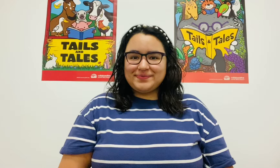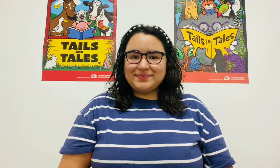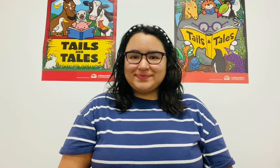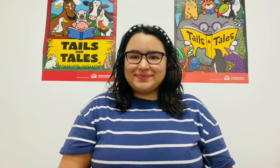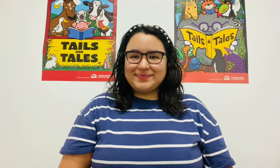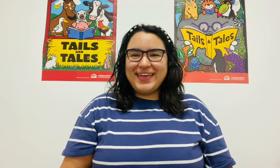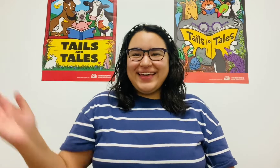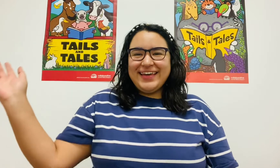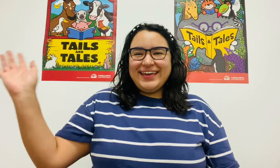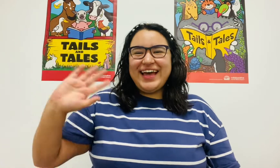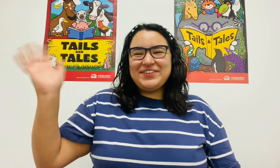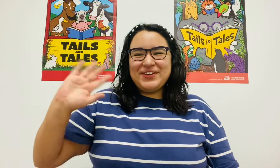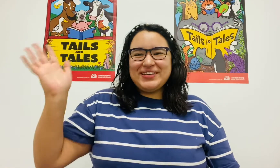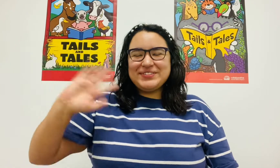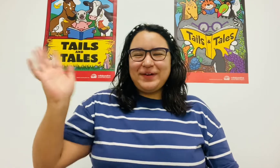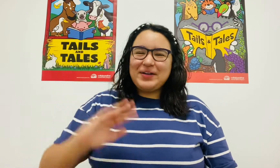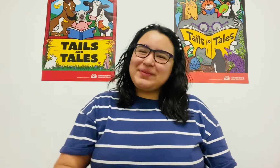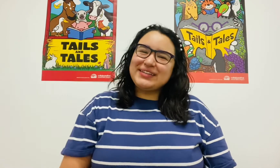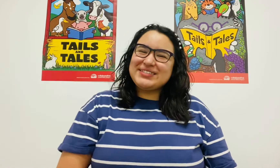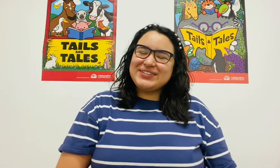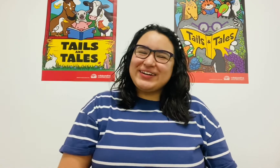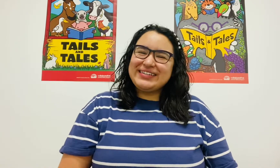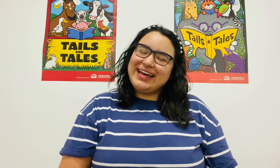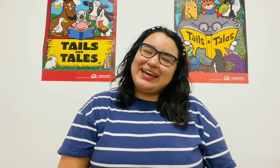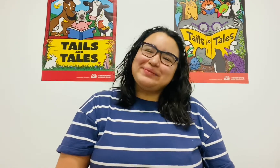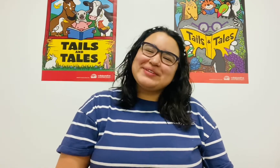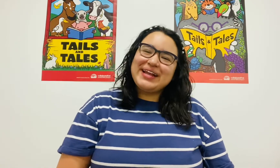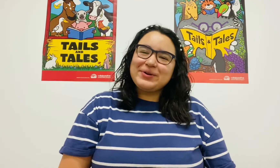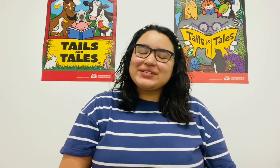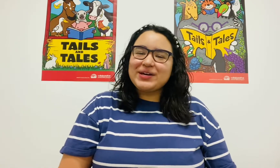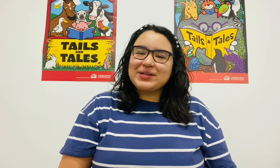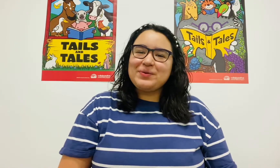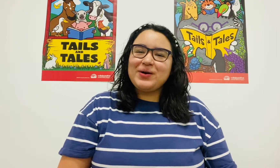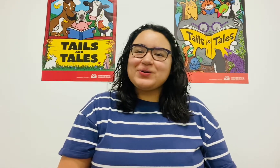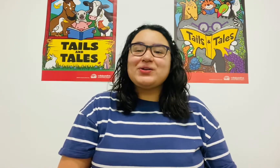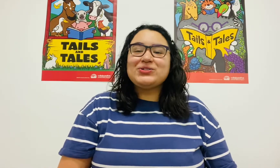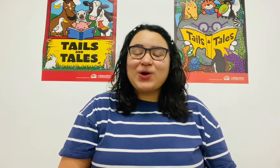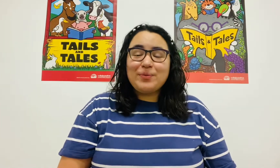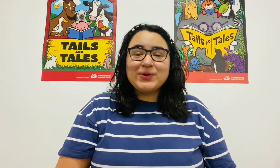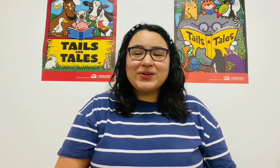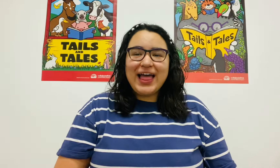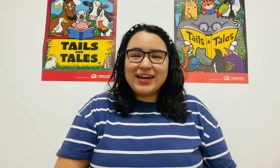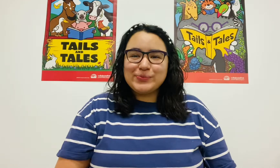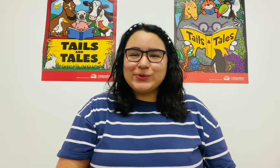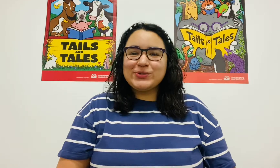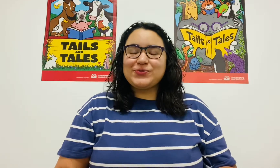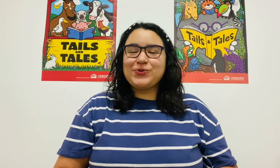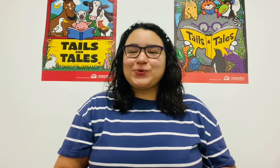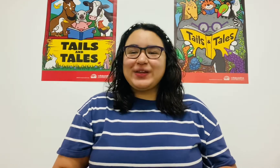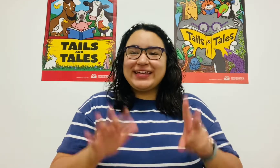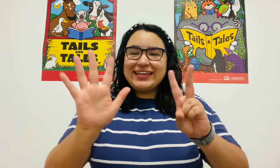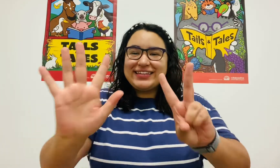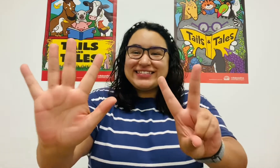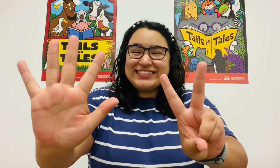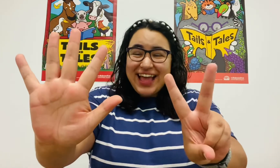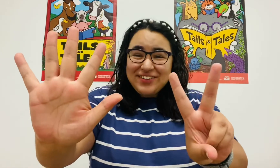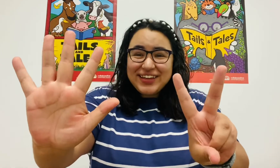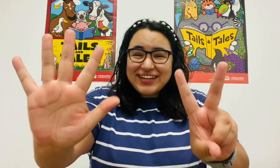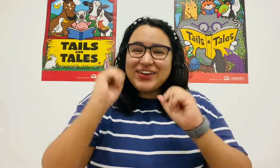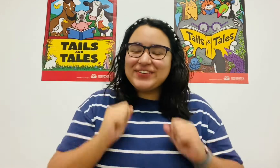Hi friends! Welcome back to Storytime! Today we're talking about tropical animals for week 7 of our